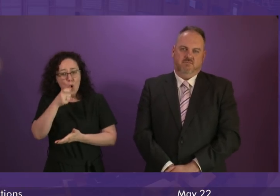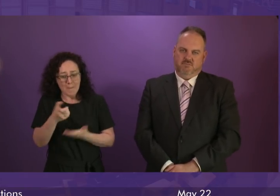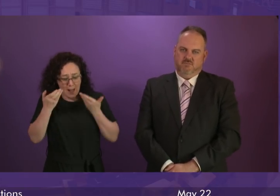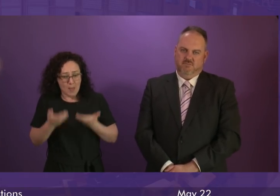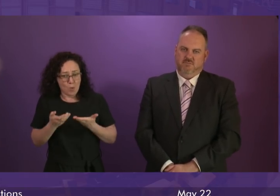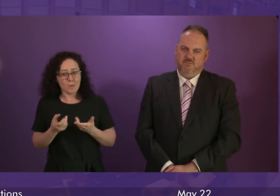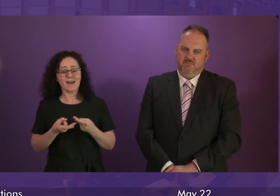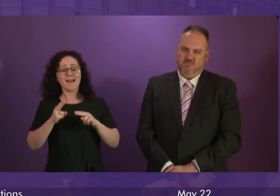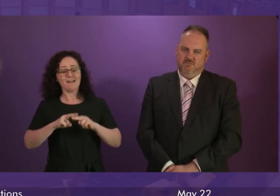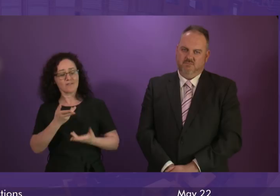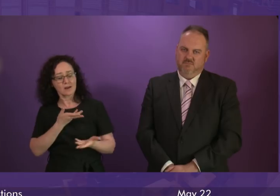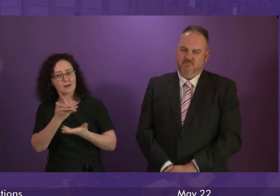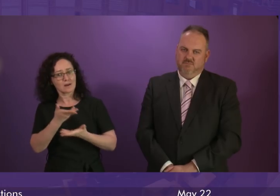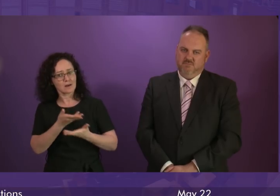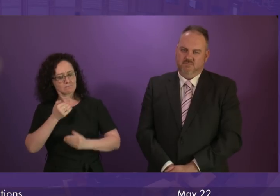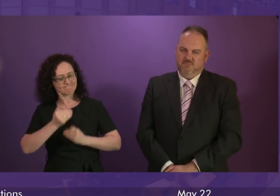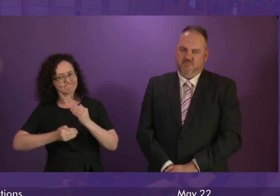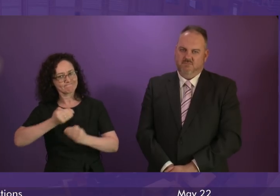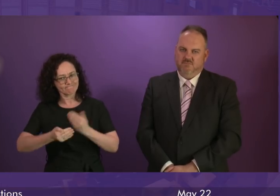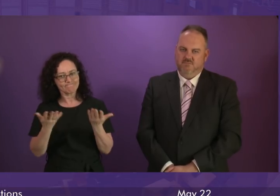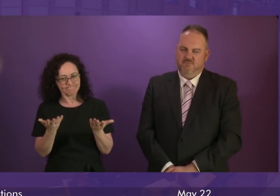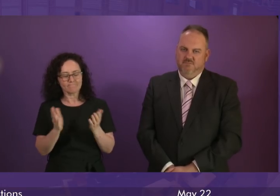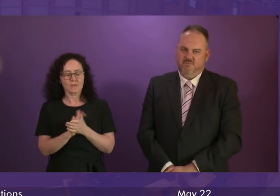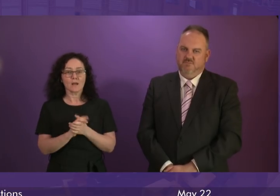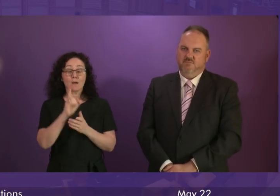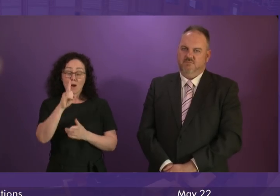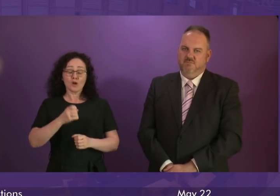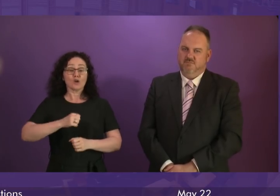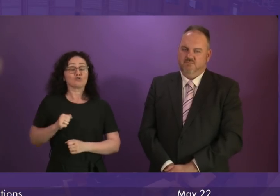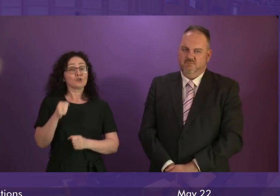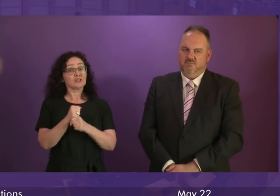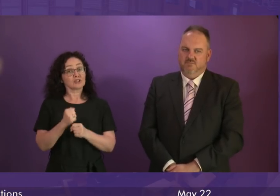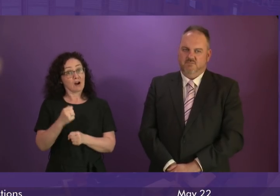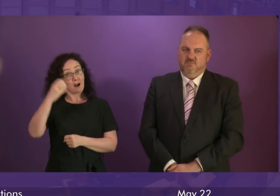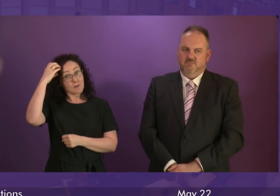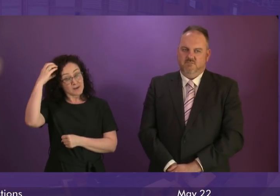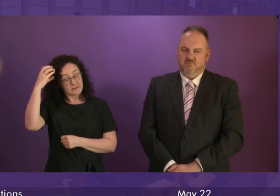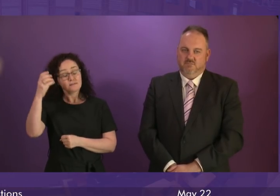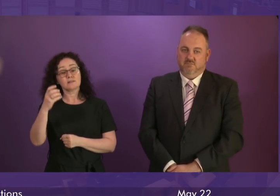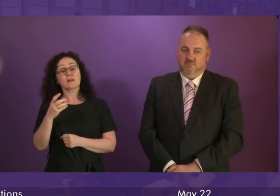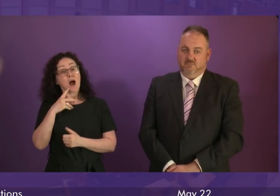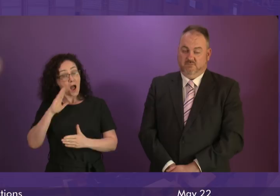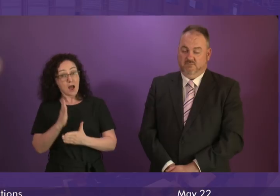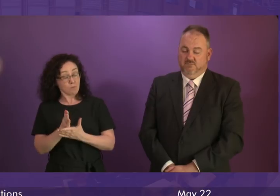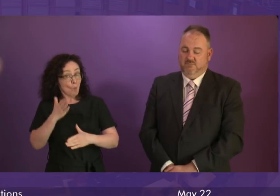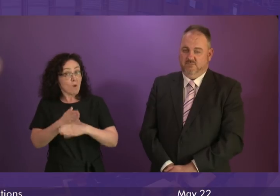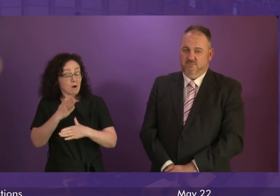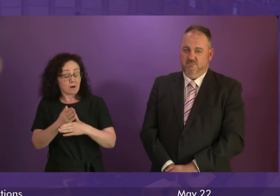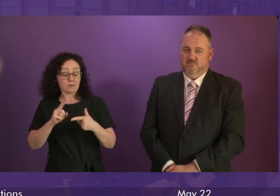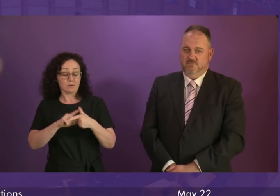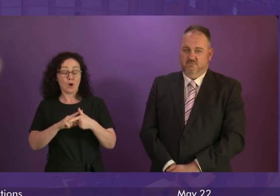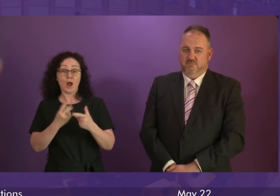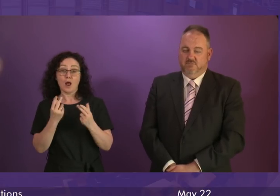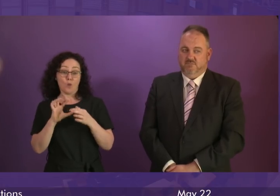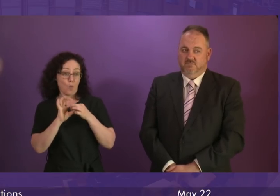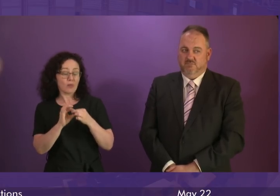negotiations and decisions that are ongoing. But the Scottish Government is acting here. We are acting in partnership with the trade